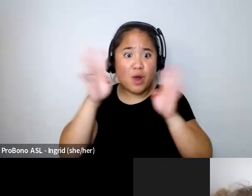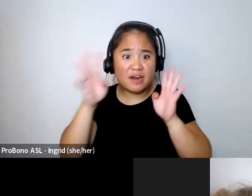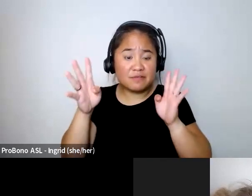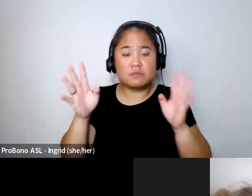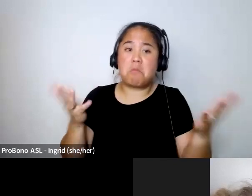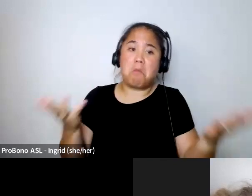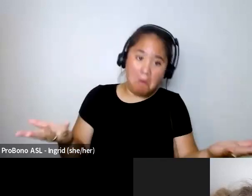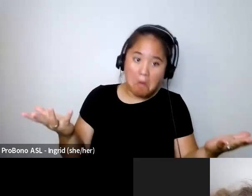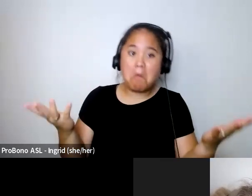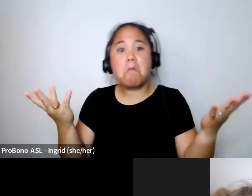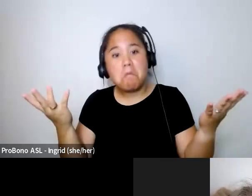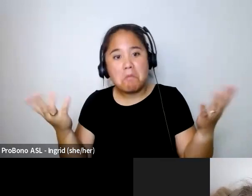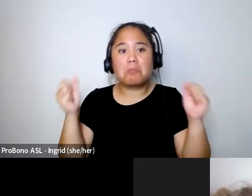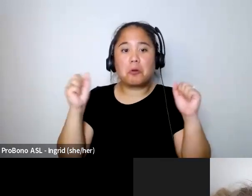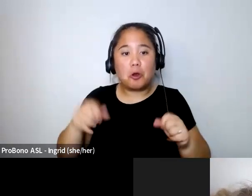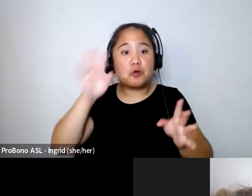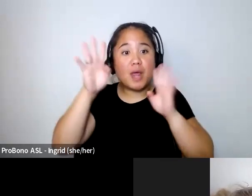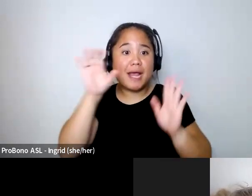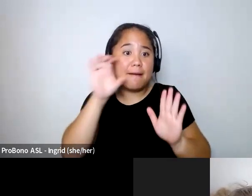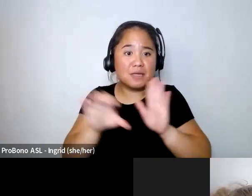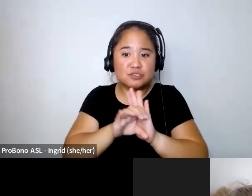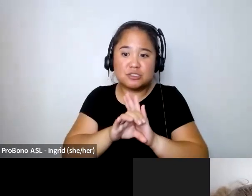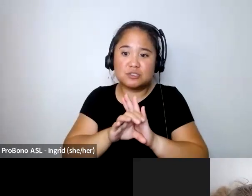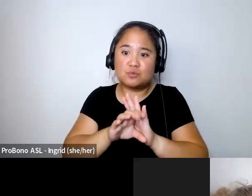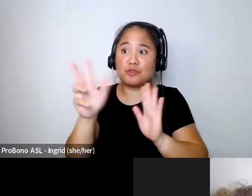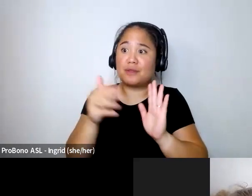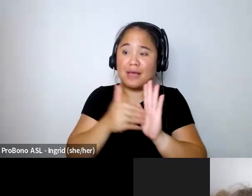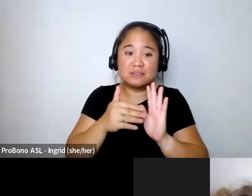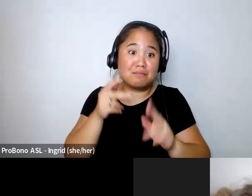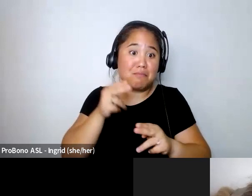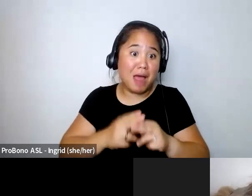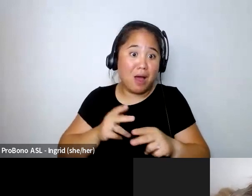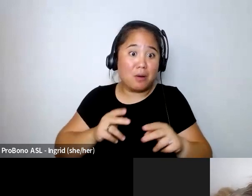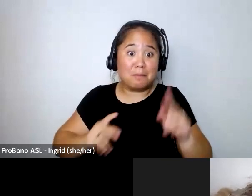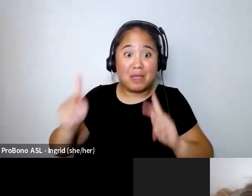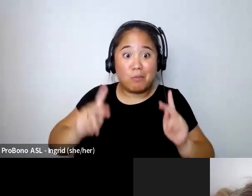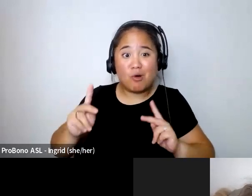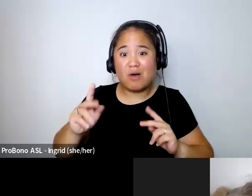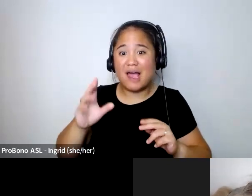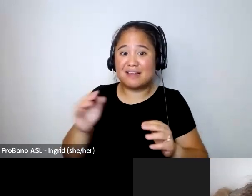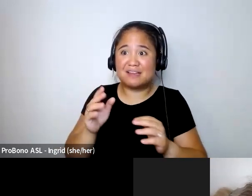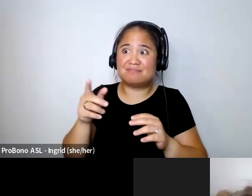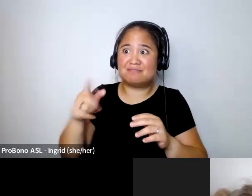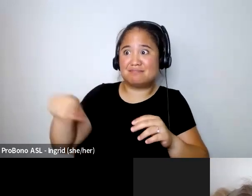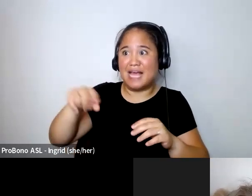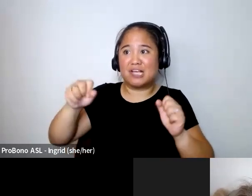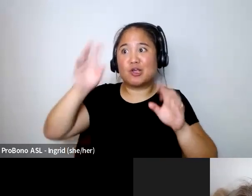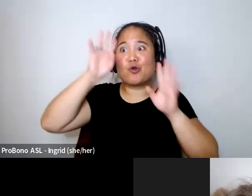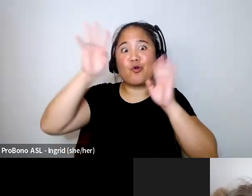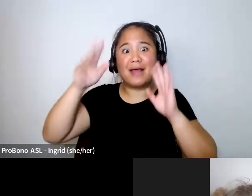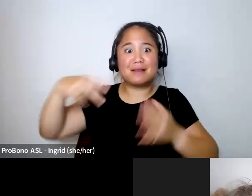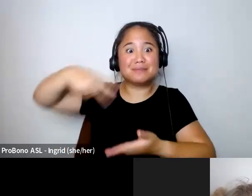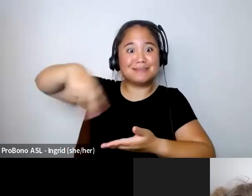probably you know create images with 3 000 pound people and you know have them dancing um